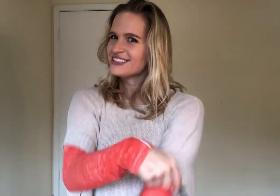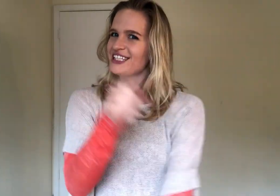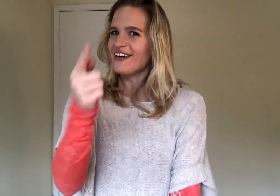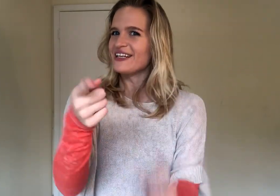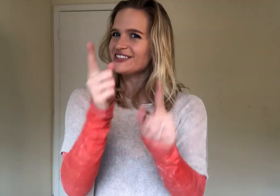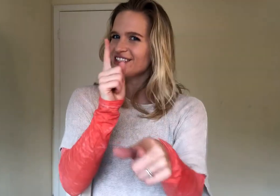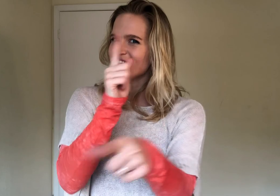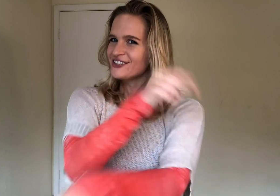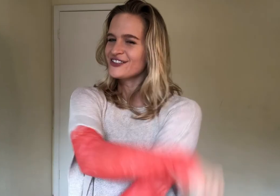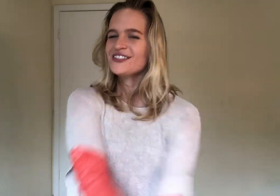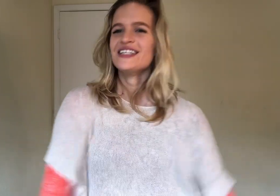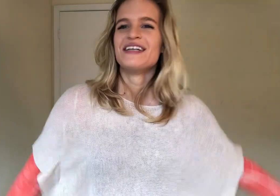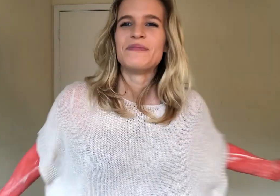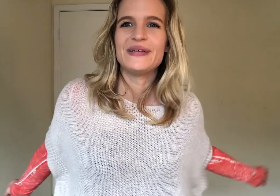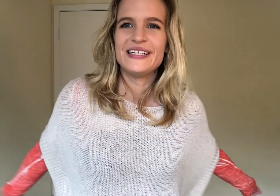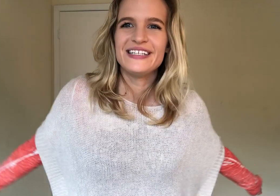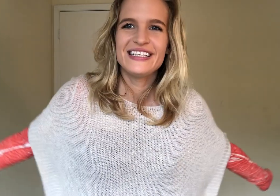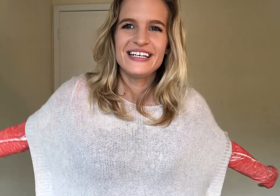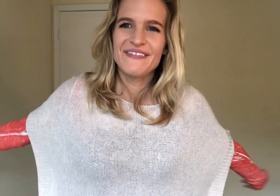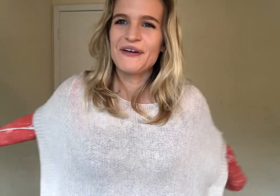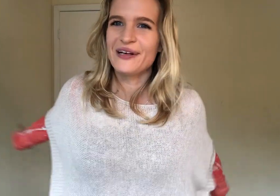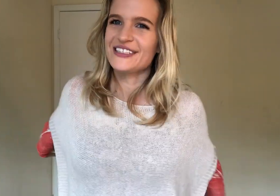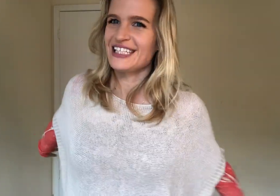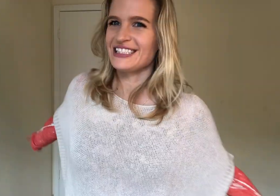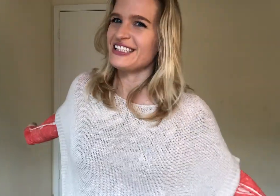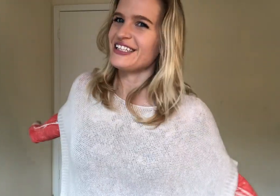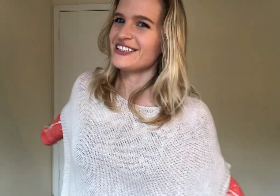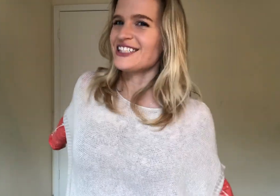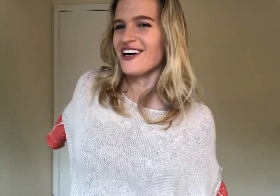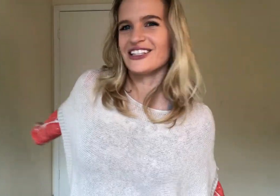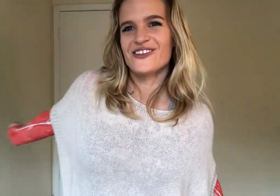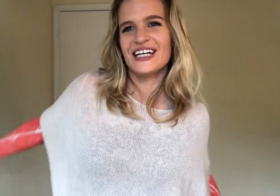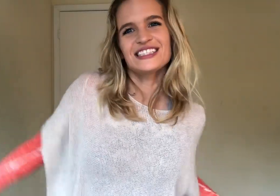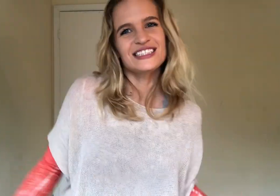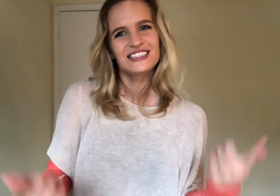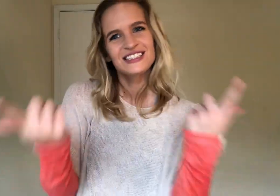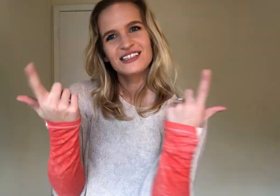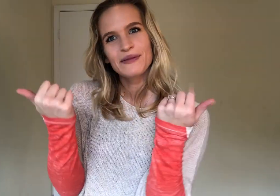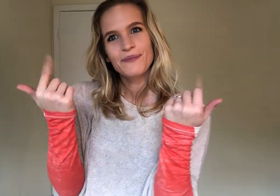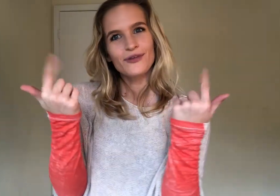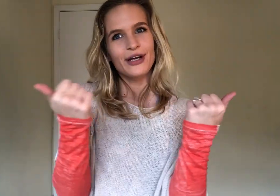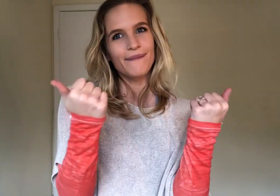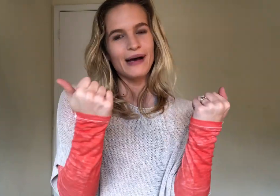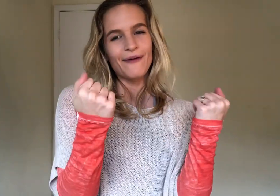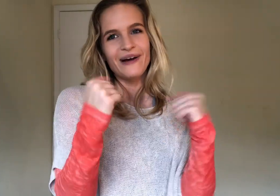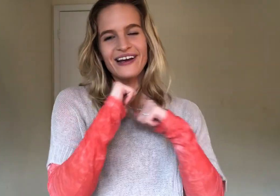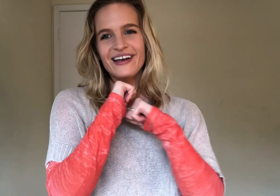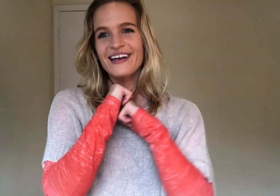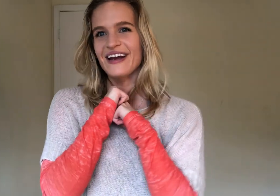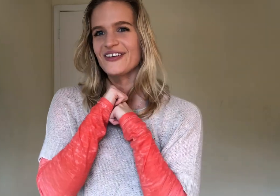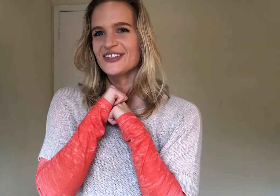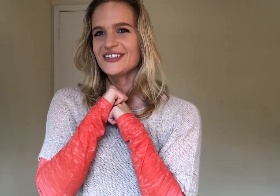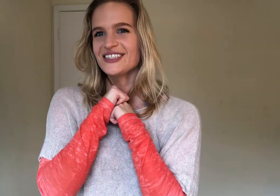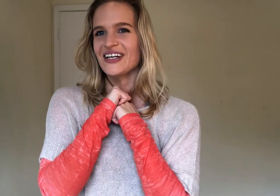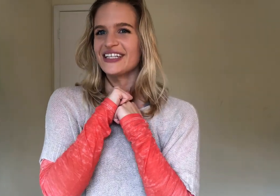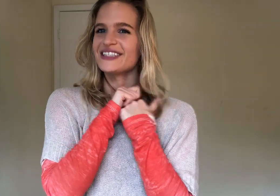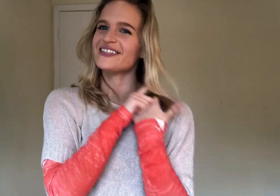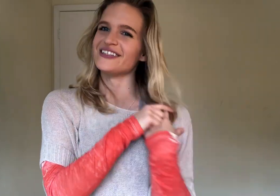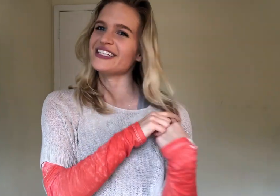Shout out to you. But. If anyone else has any other song requests. Bring it my way. And I will try to learn it